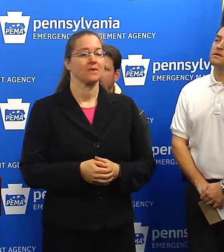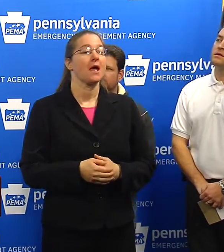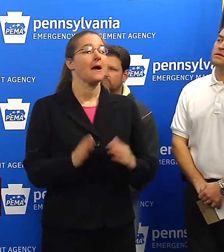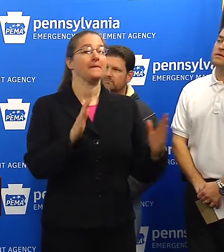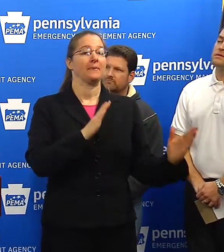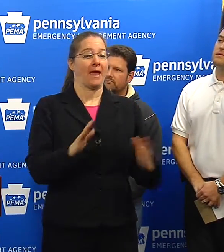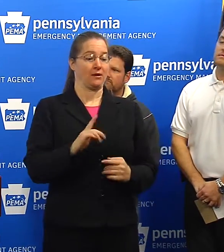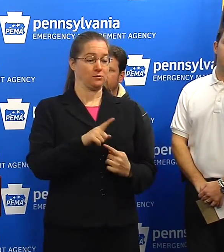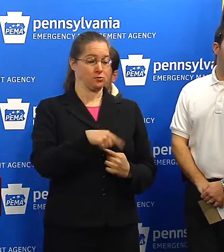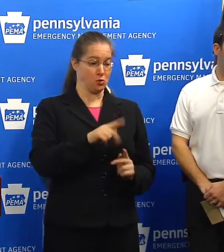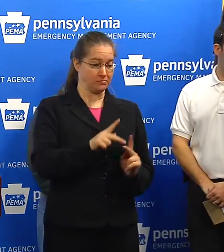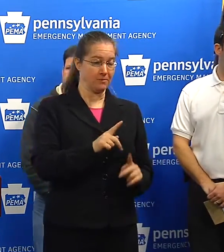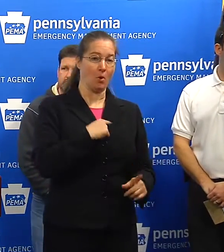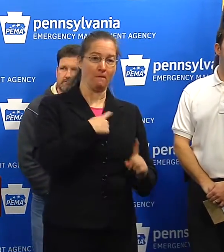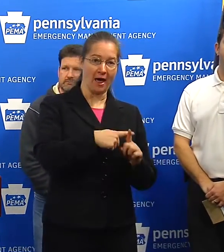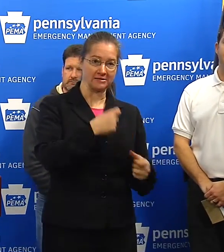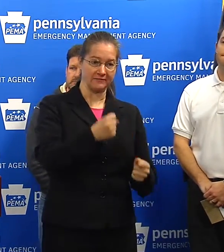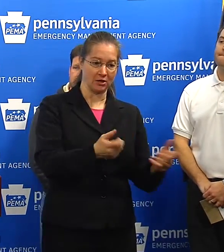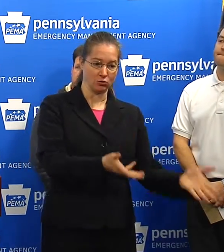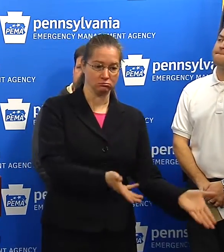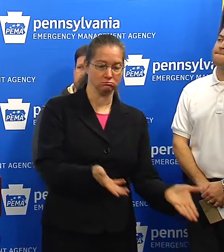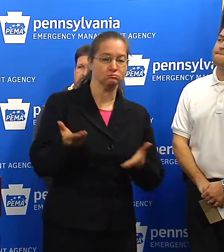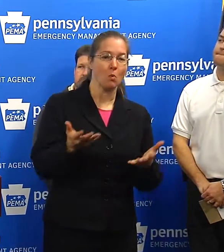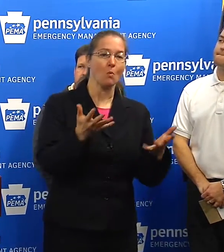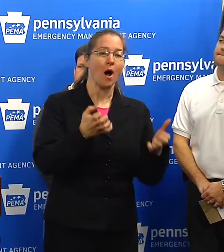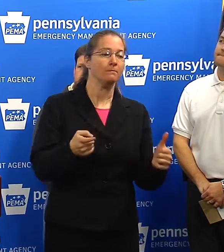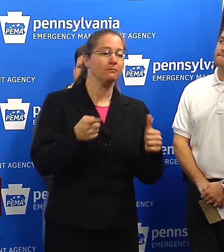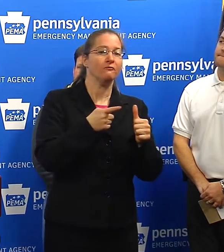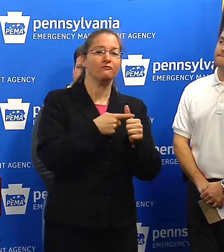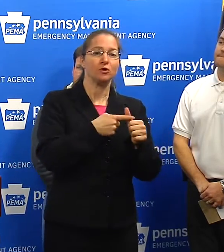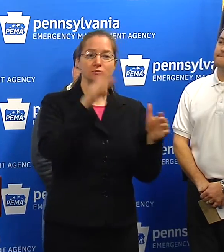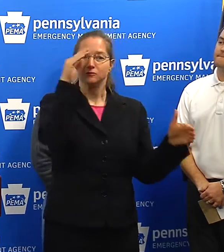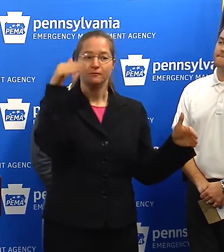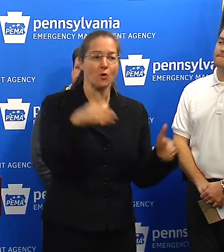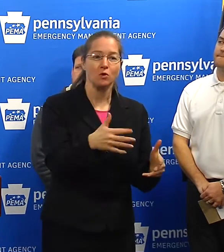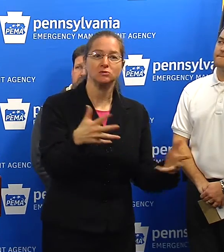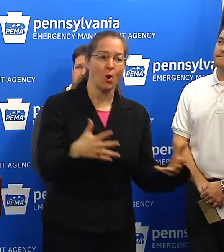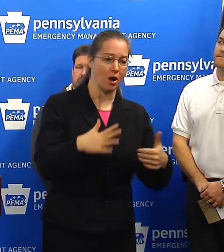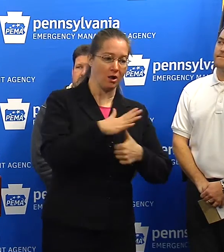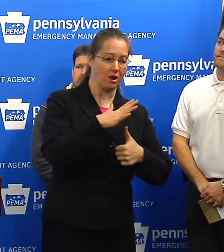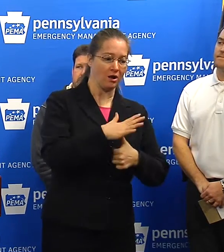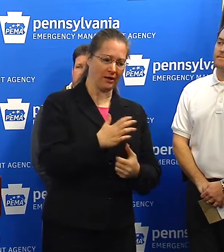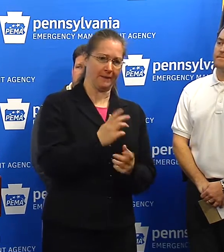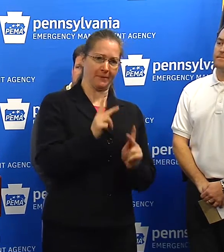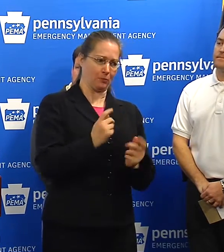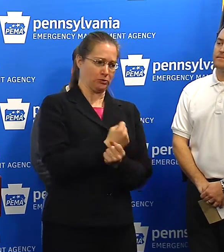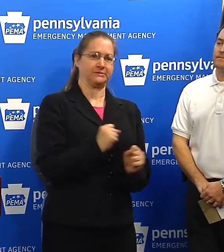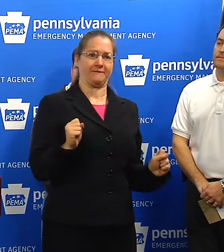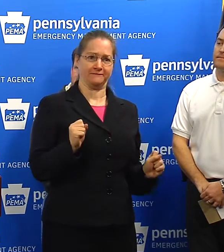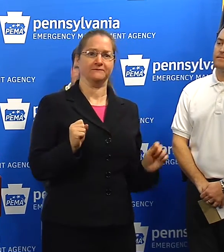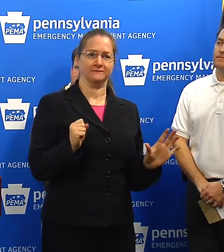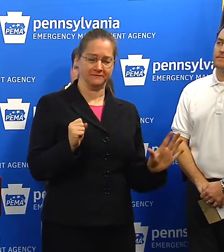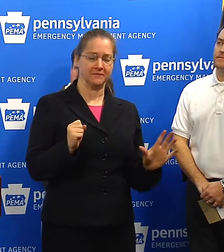try to get them and their vehicles off. But our first priority is the safety of those human beings. And if